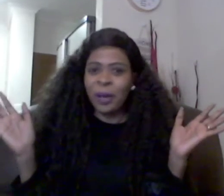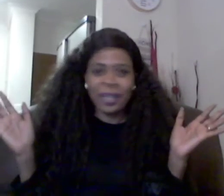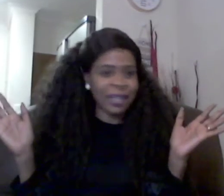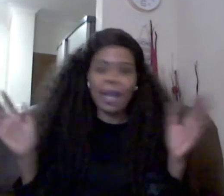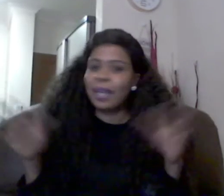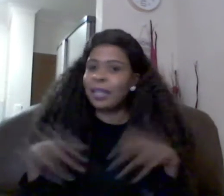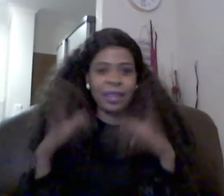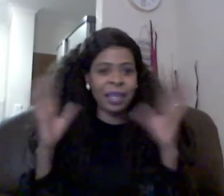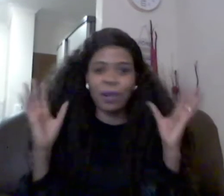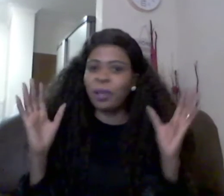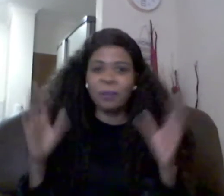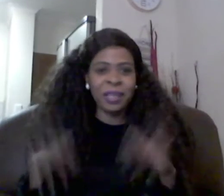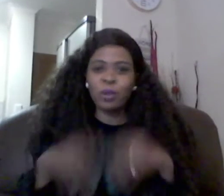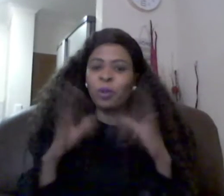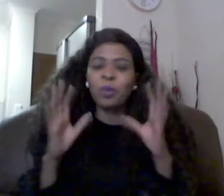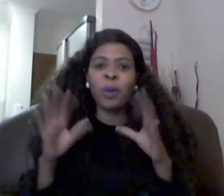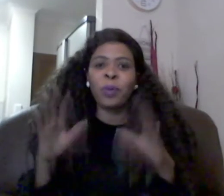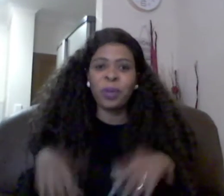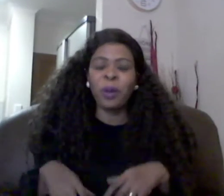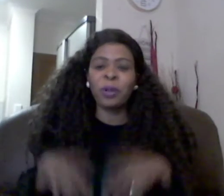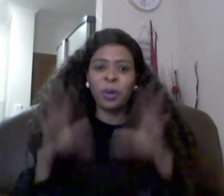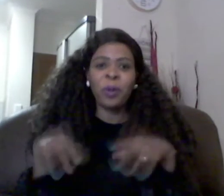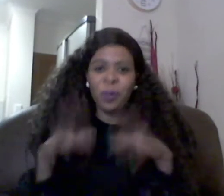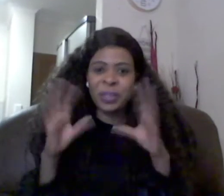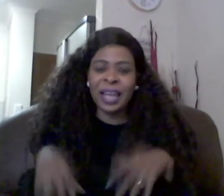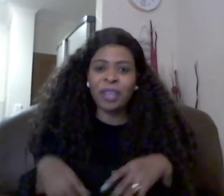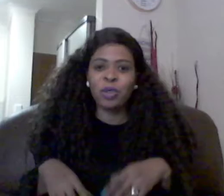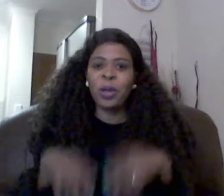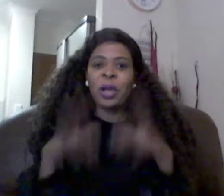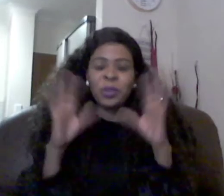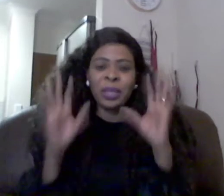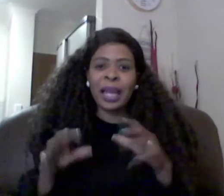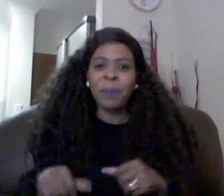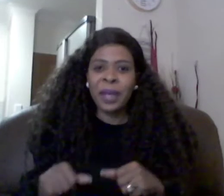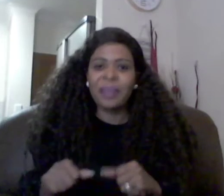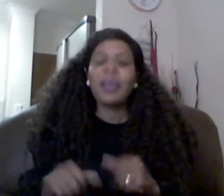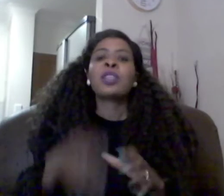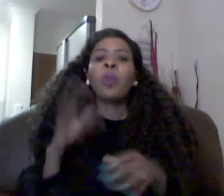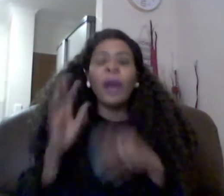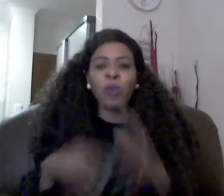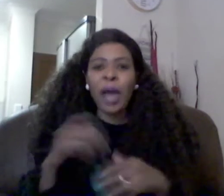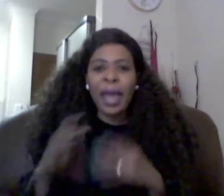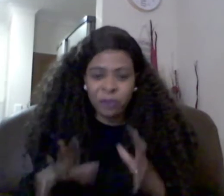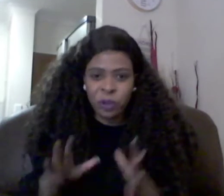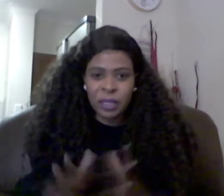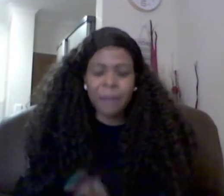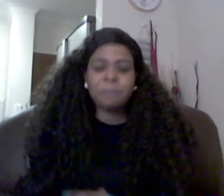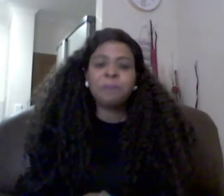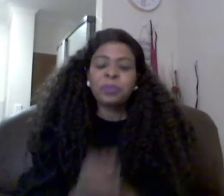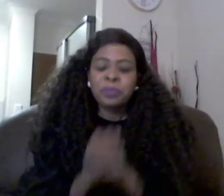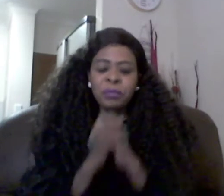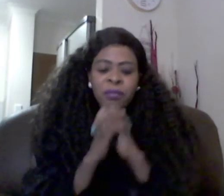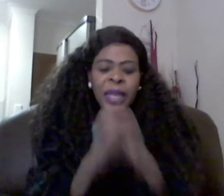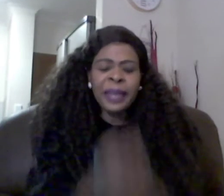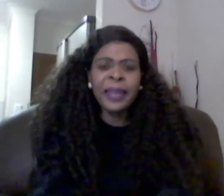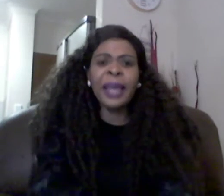what huh i thank god man it's good work with god god always guide you to the right path so what do i have to say and then